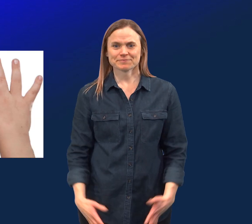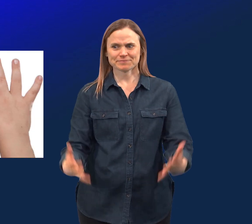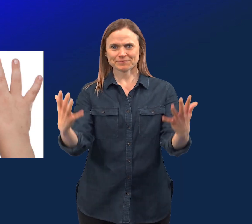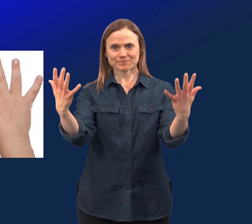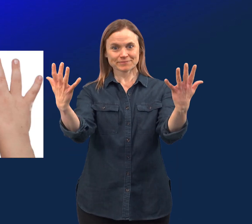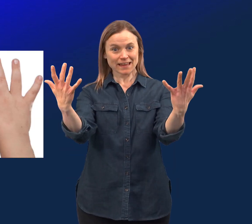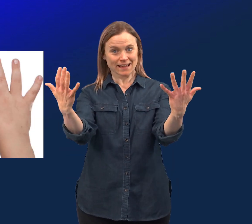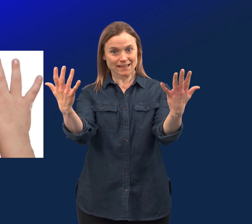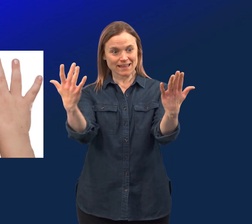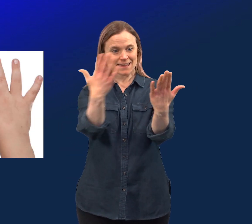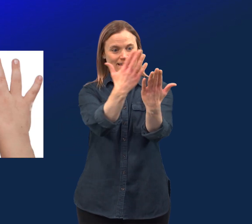Hands